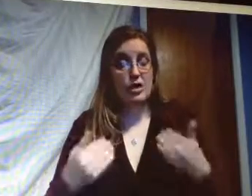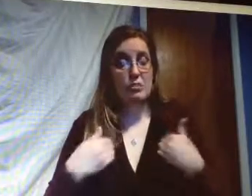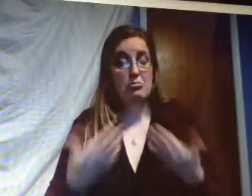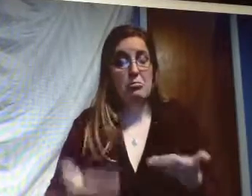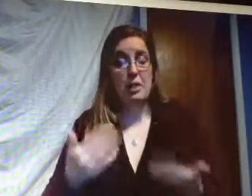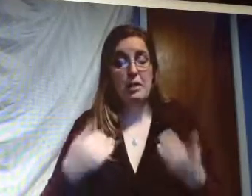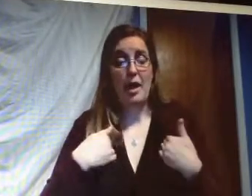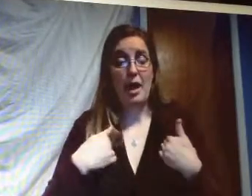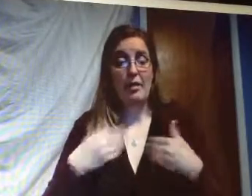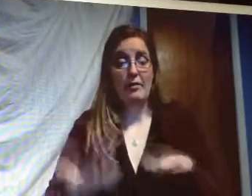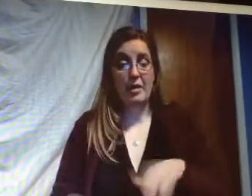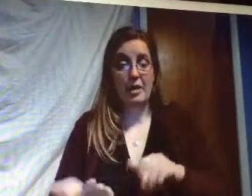place like a caliseum